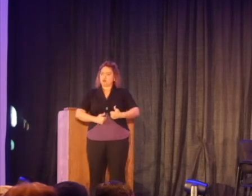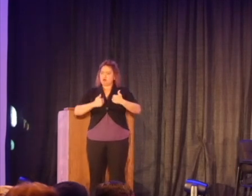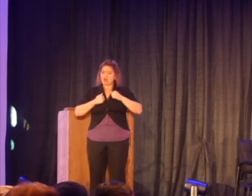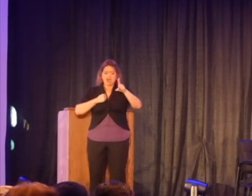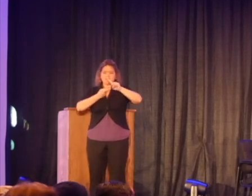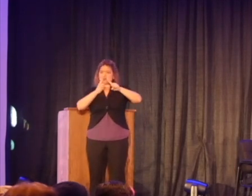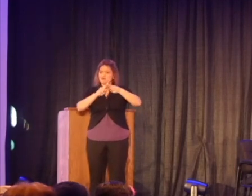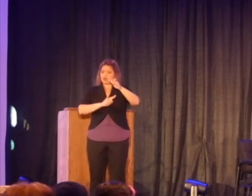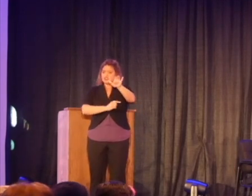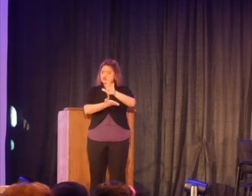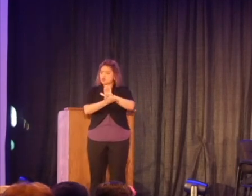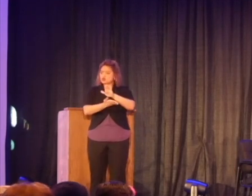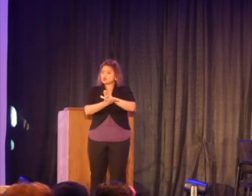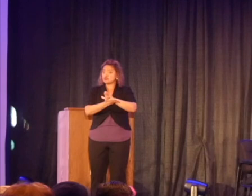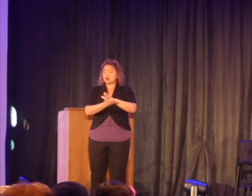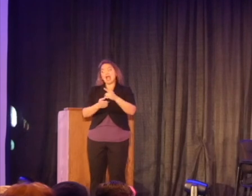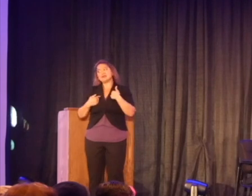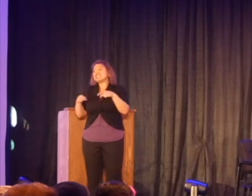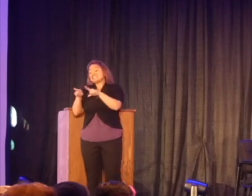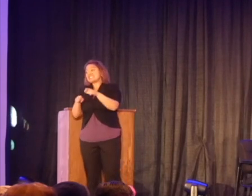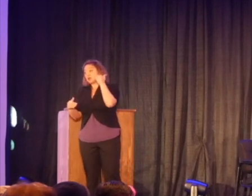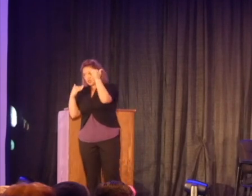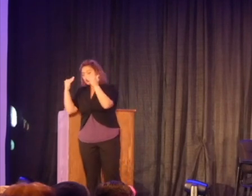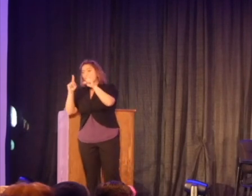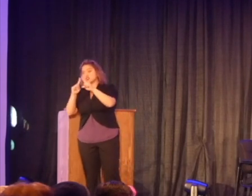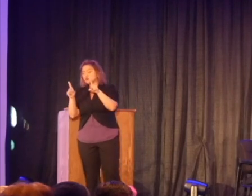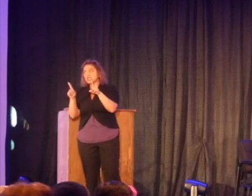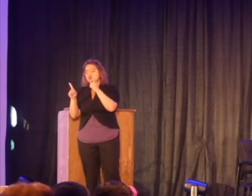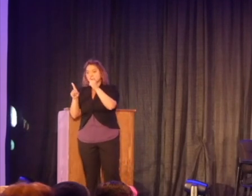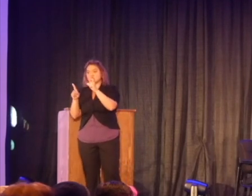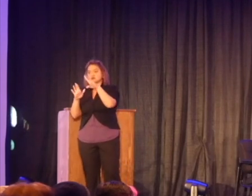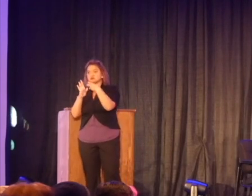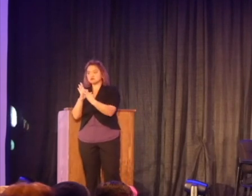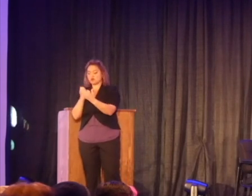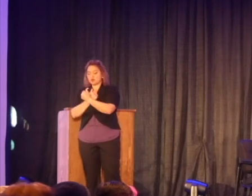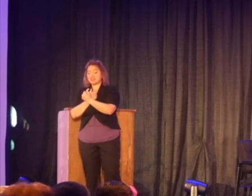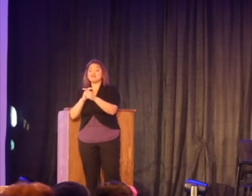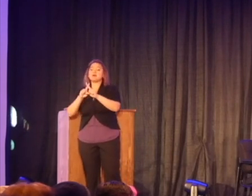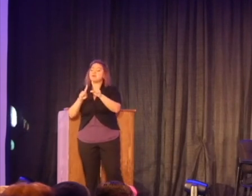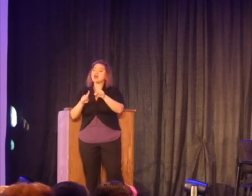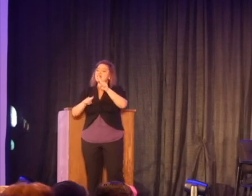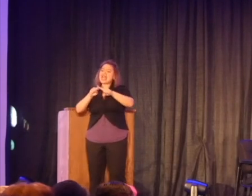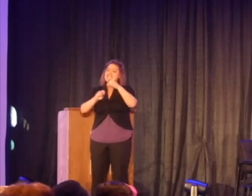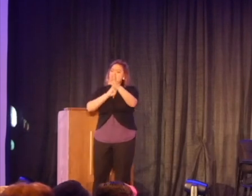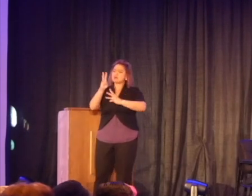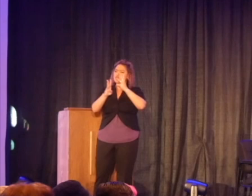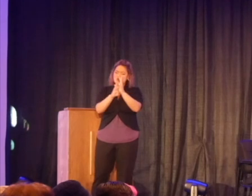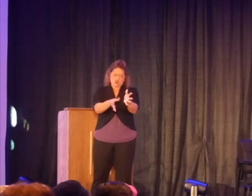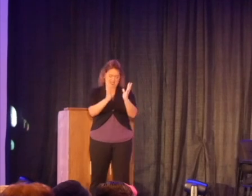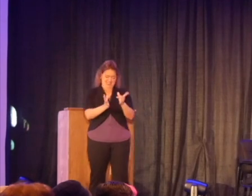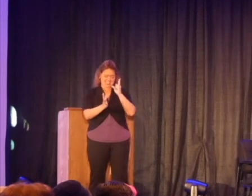friends, their school. As were we, as adults, were pulled away from all of the things that we love too. But this cannot be the world we leave them.